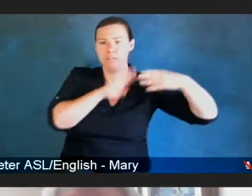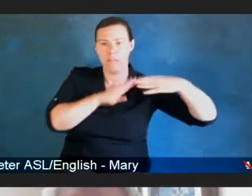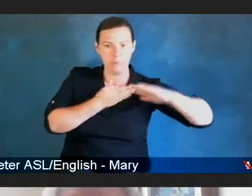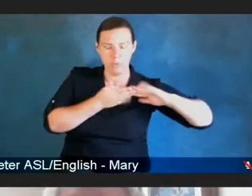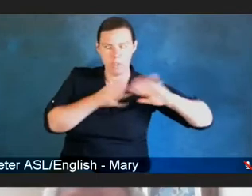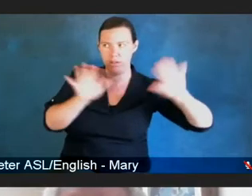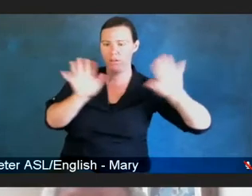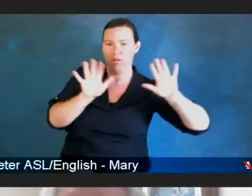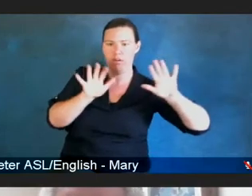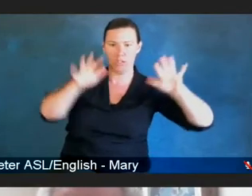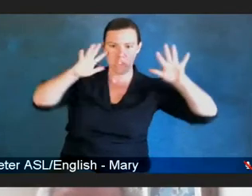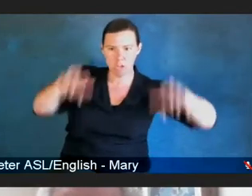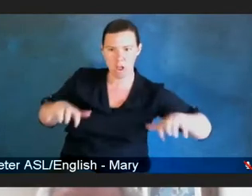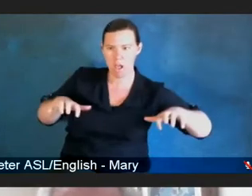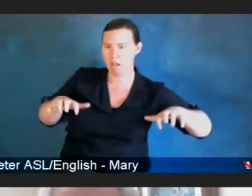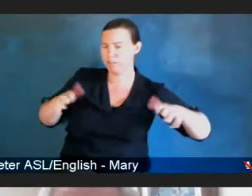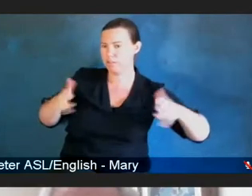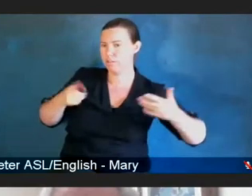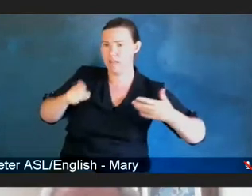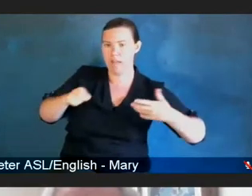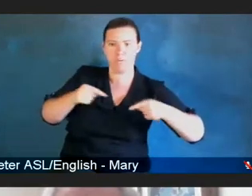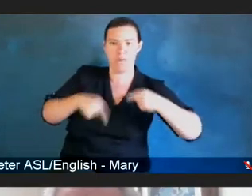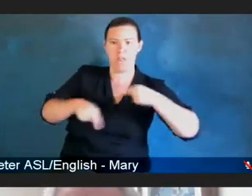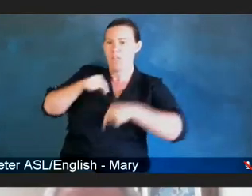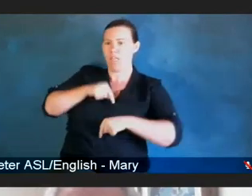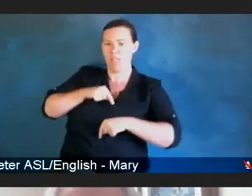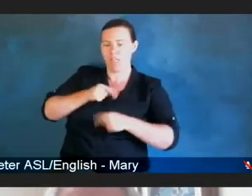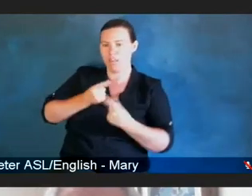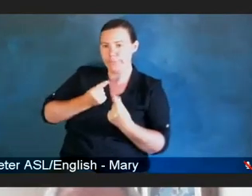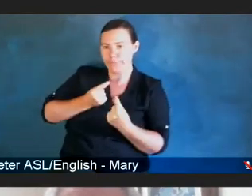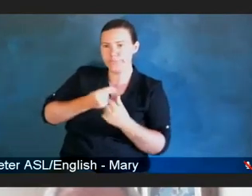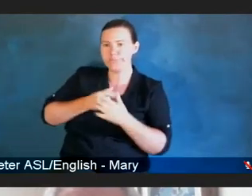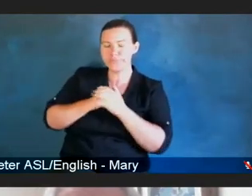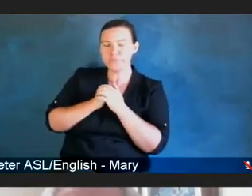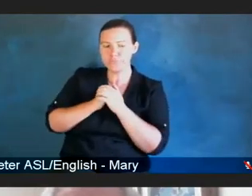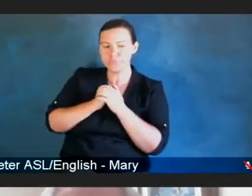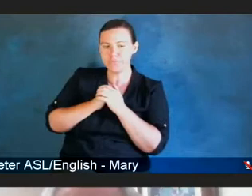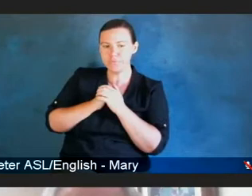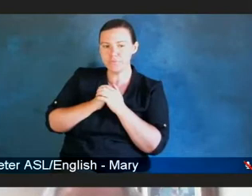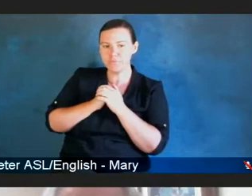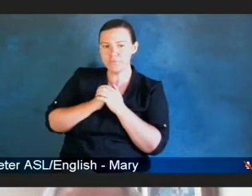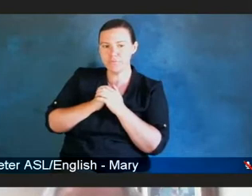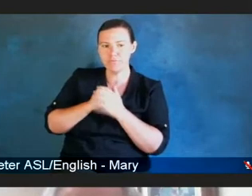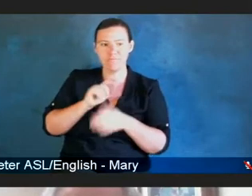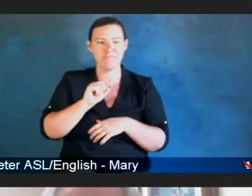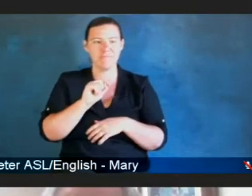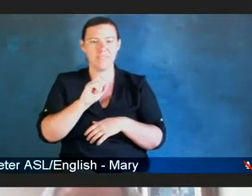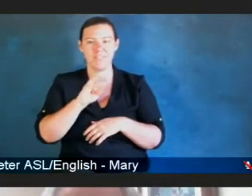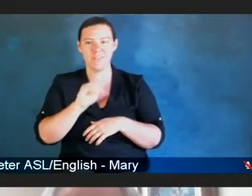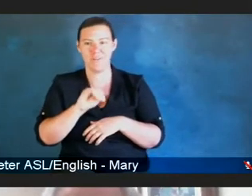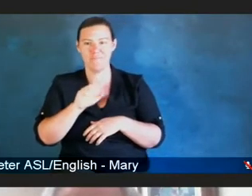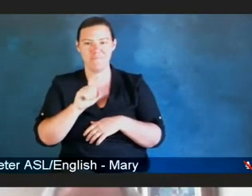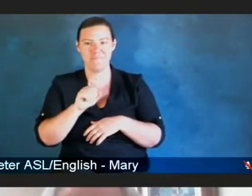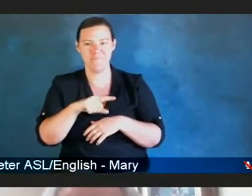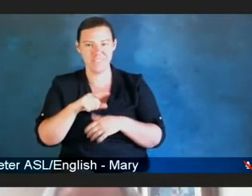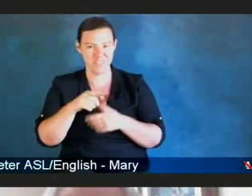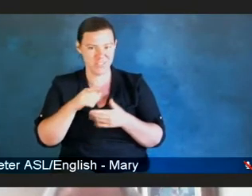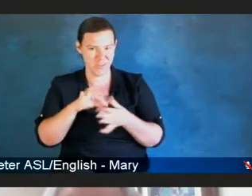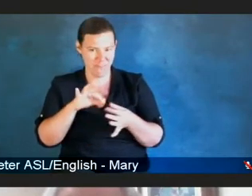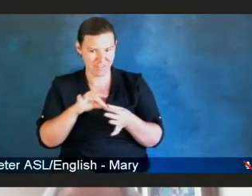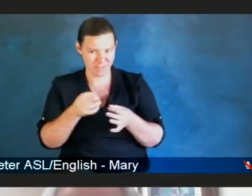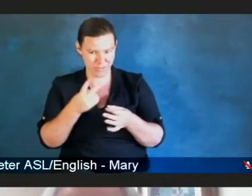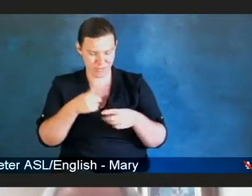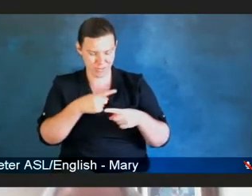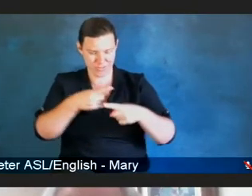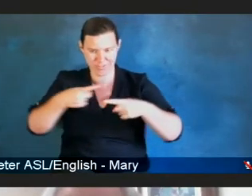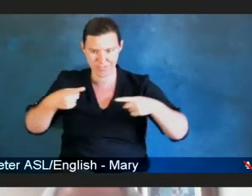And when you think about it, the intersection of those two big events I think you've identified as being so